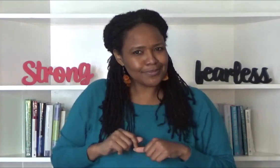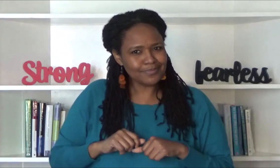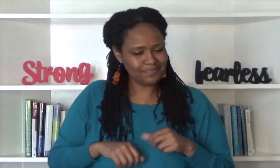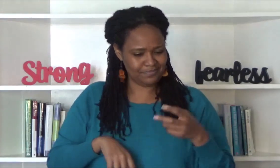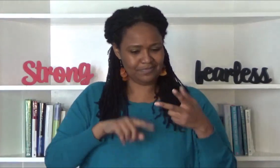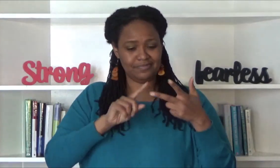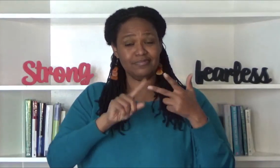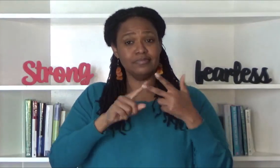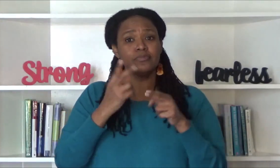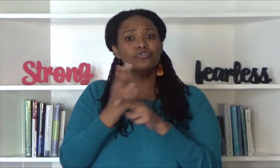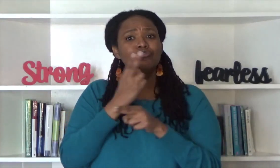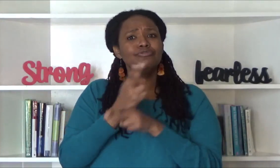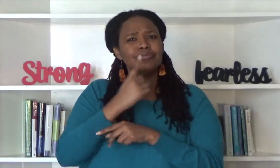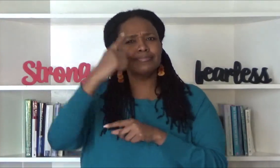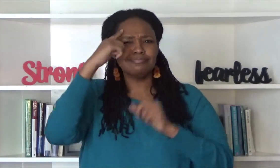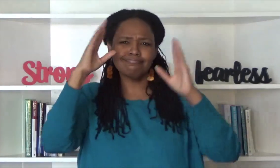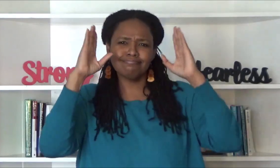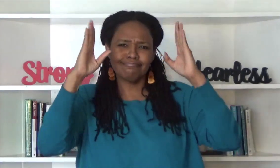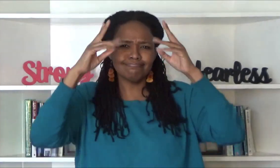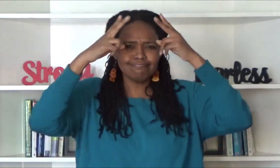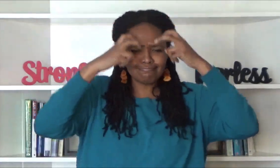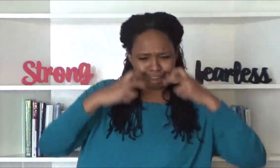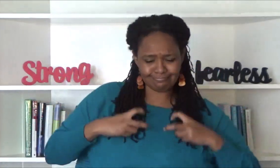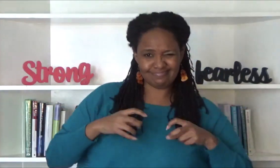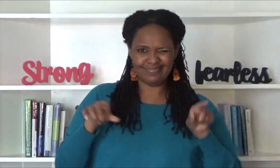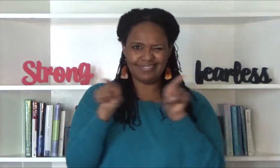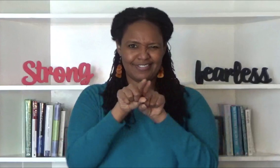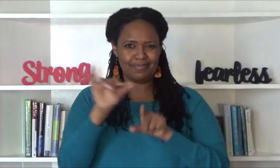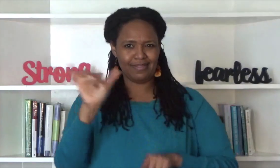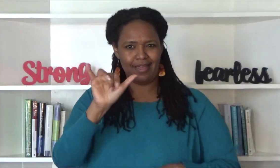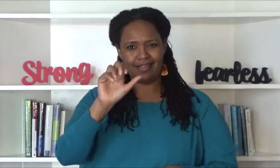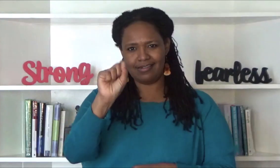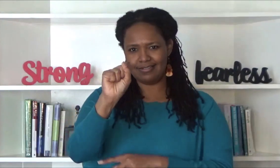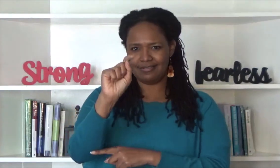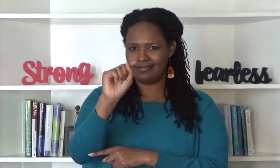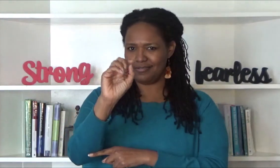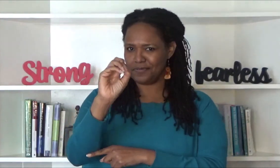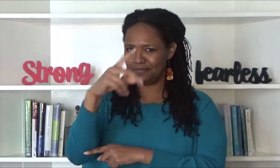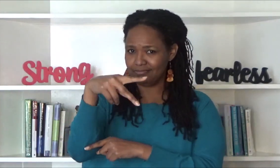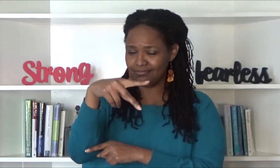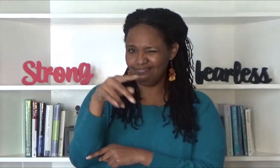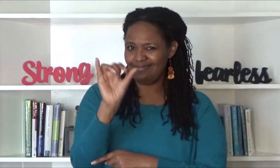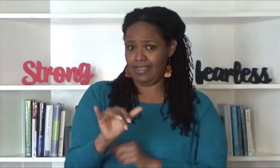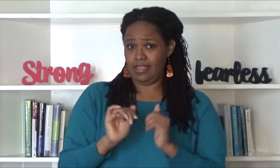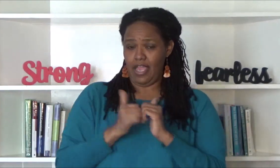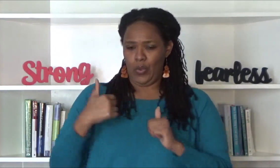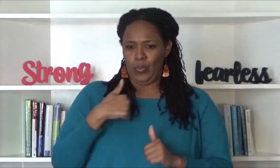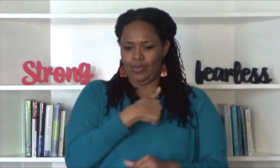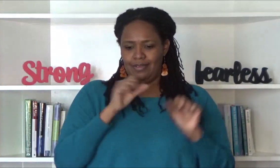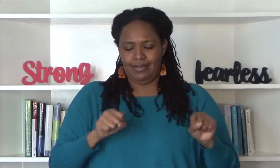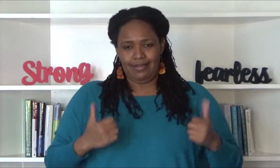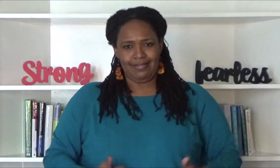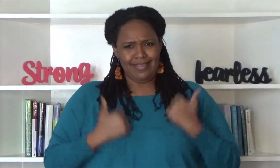tools such as stop this is how we live fully now